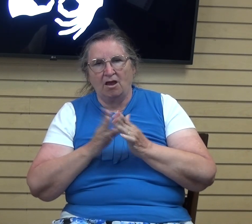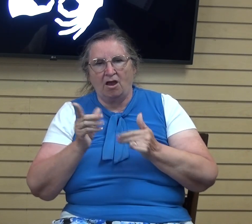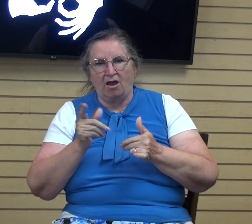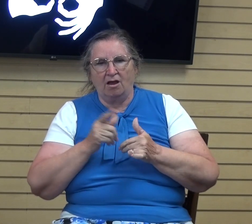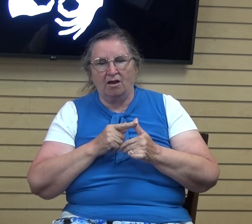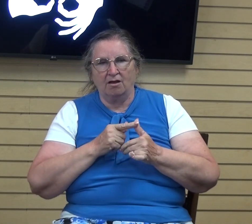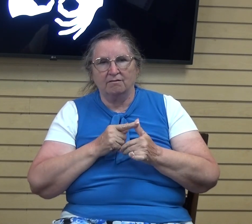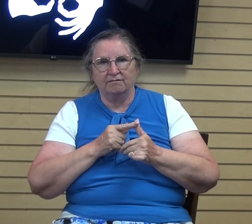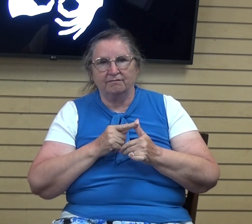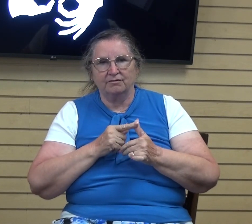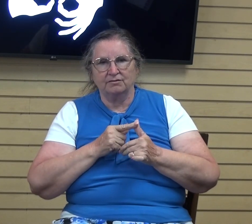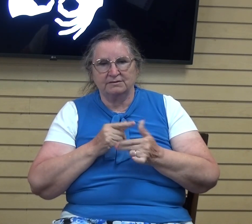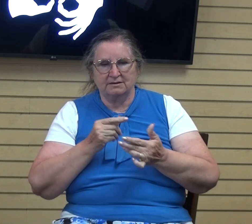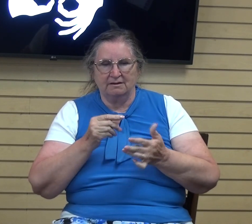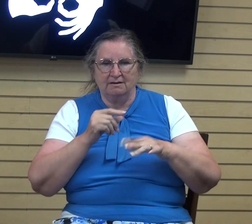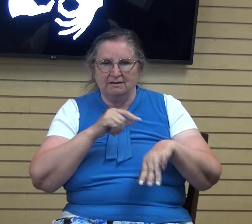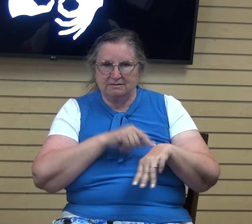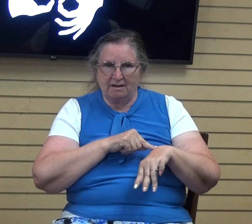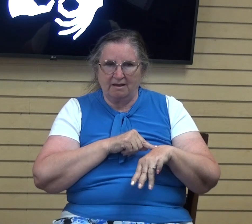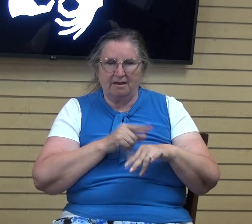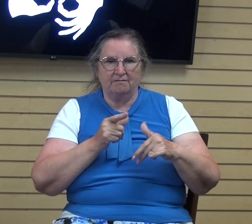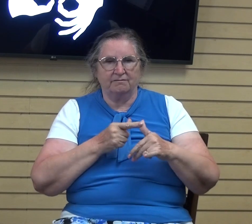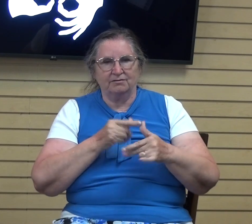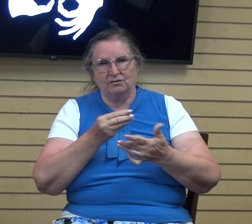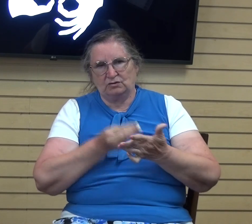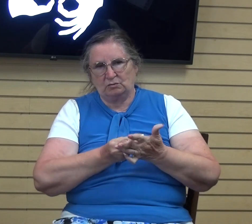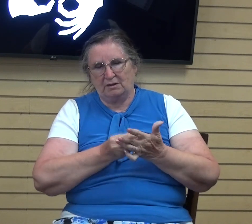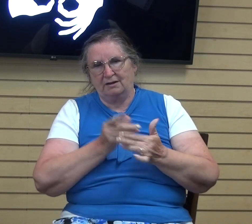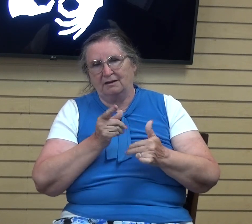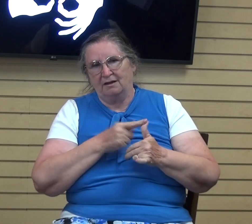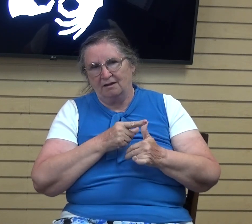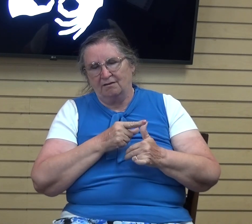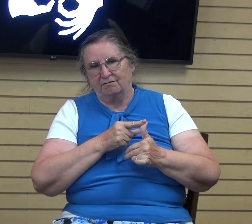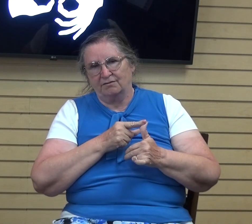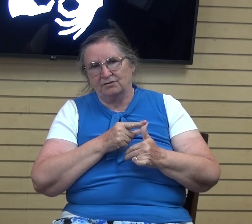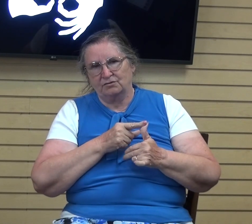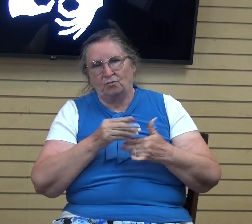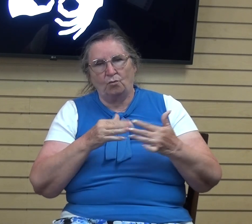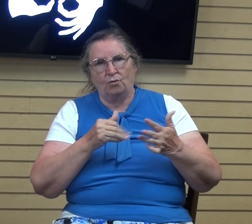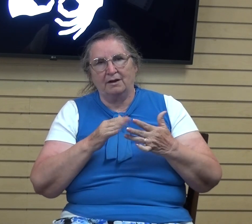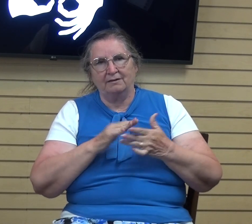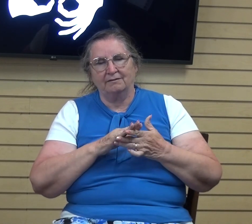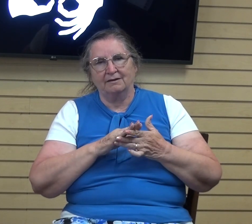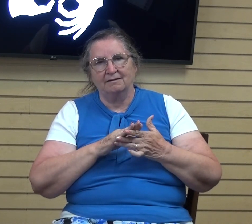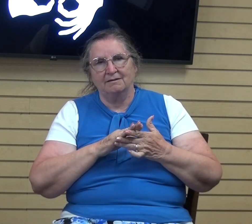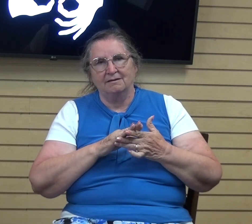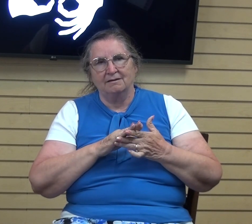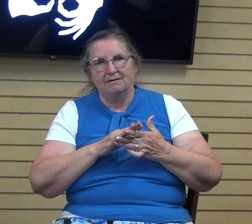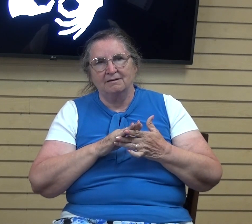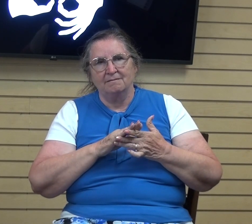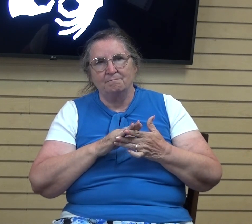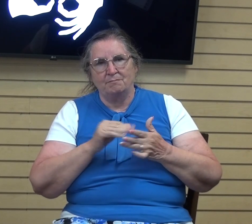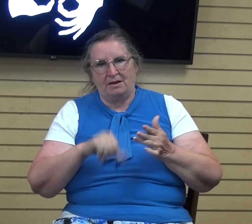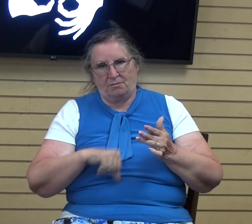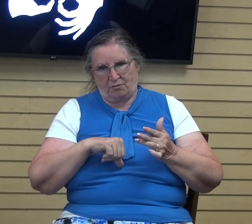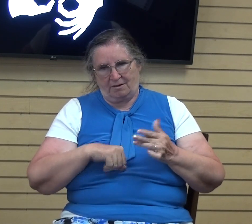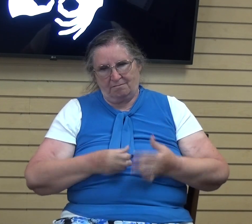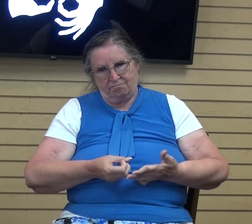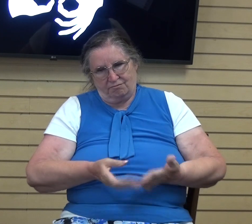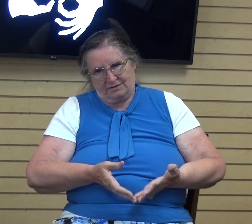whether it's our time, our money, um, just whatever. Sometimes laying down my pride is really hard to do. know, um,